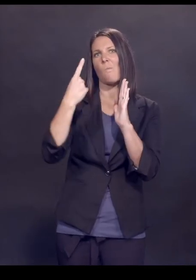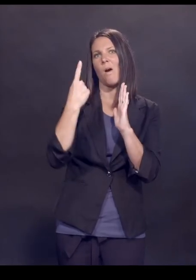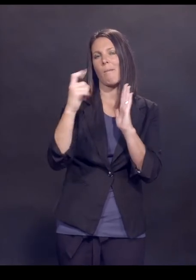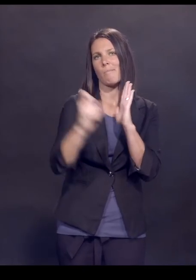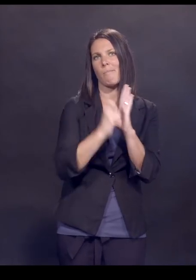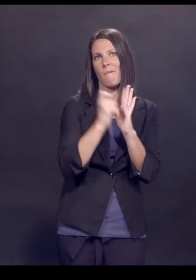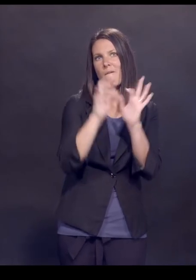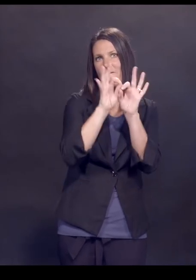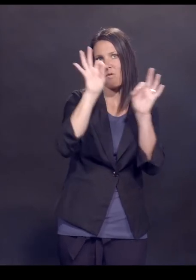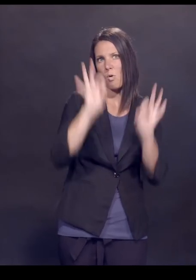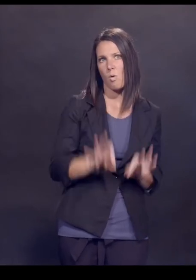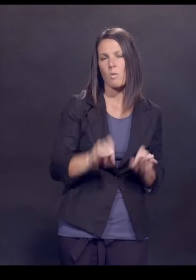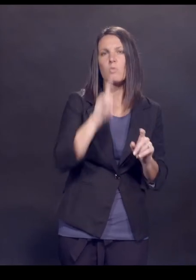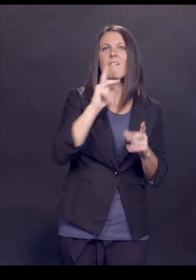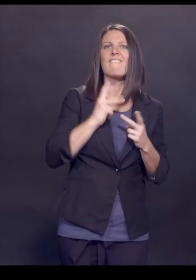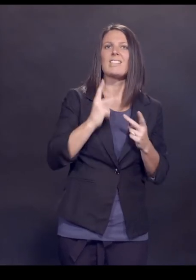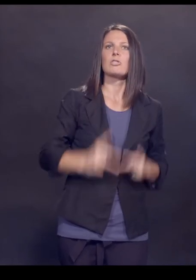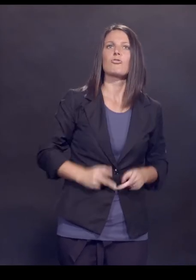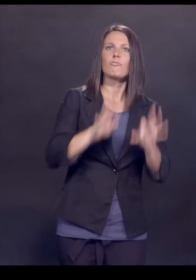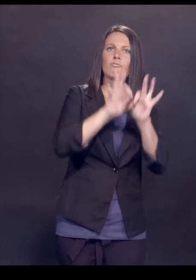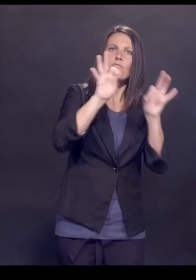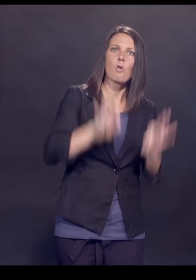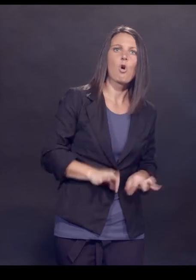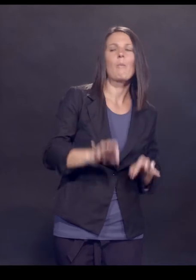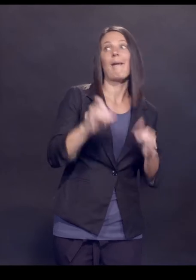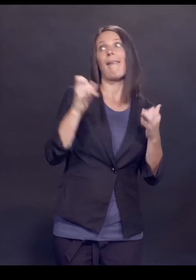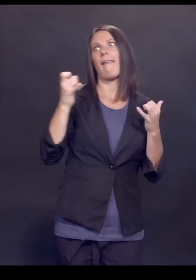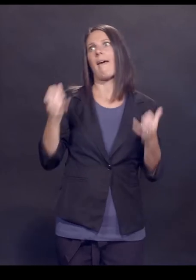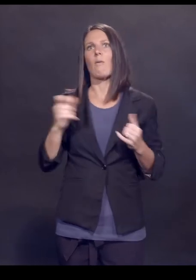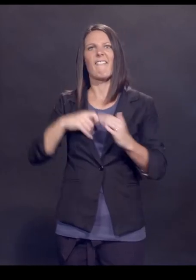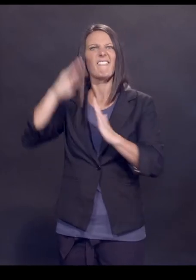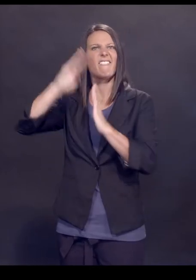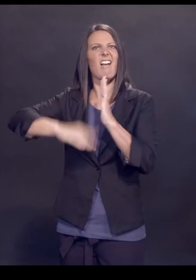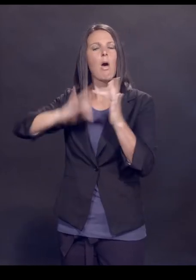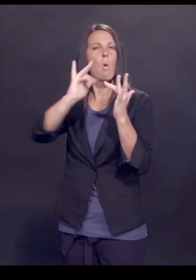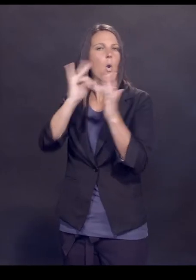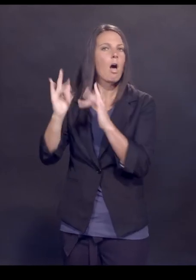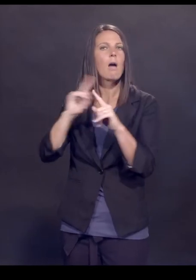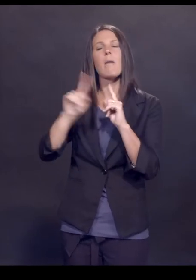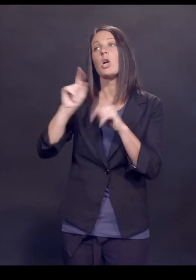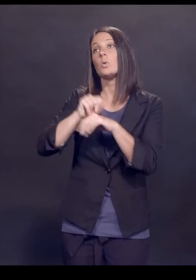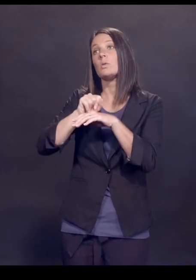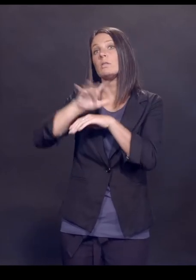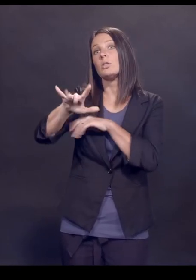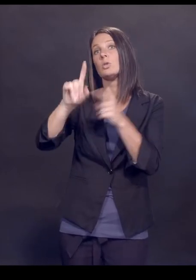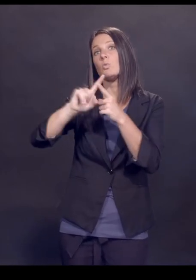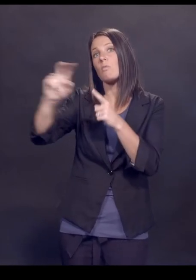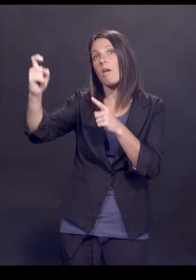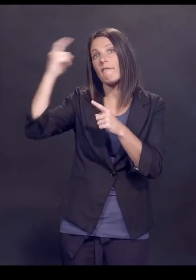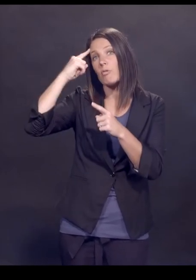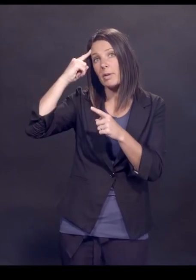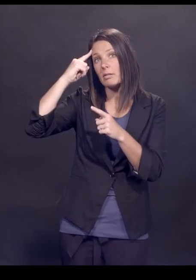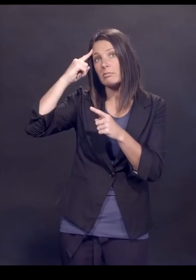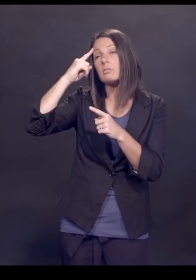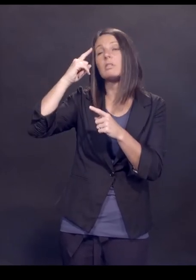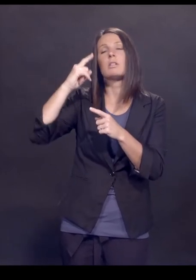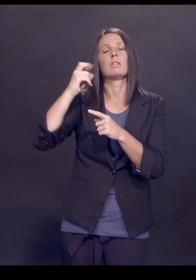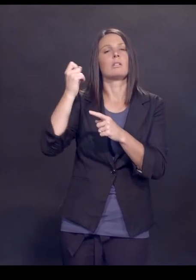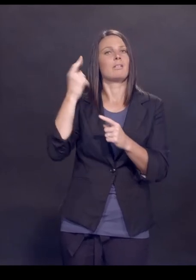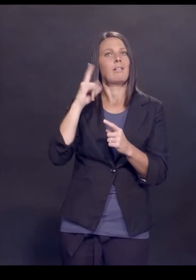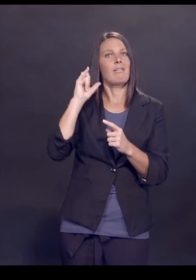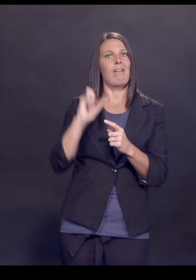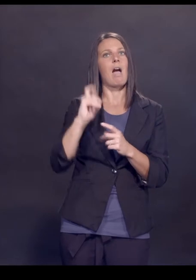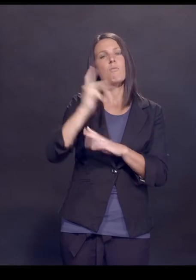was created, it was actually a physical one page form. Now it can be filled out online and you then submit it to the government in this program,